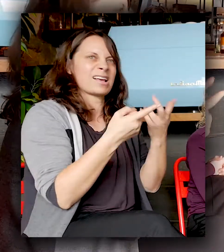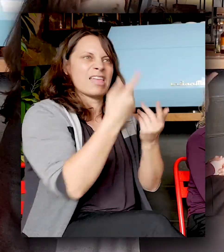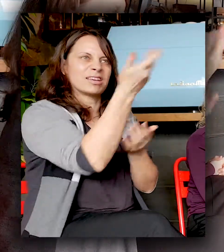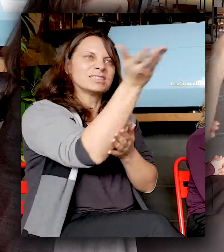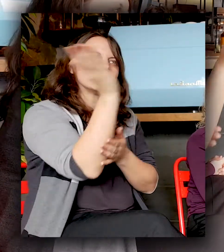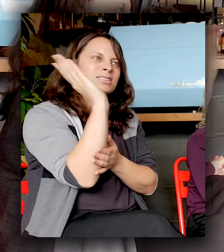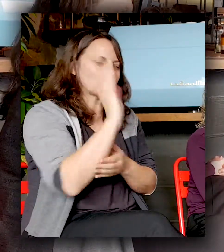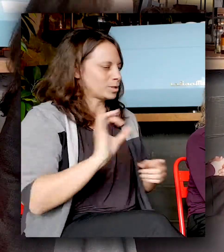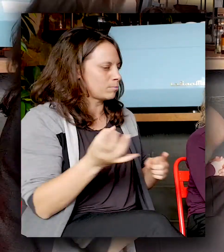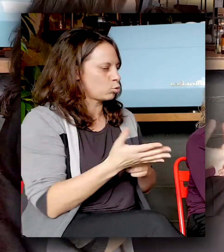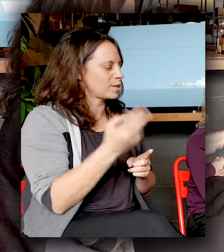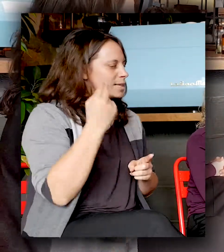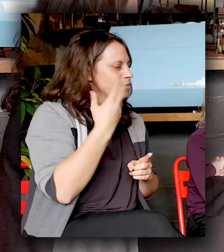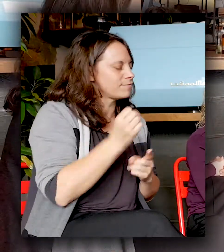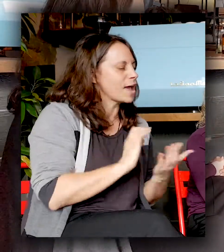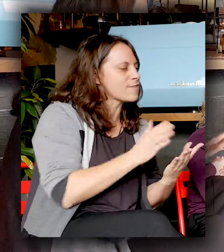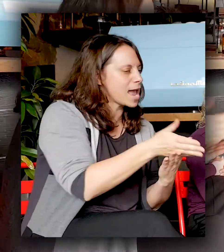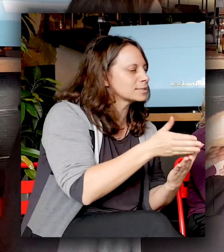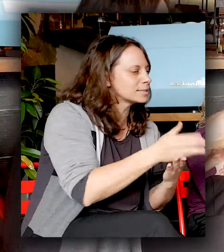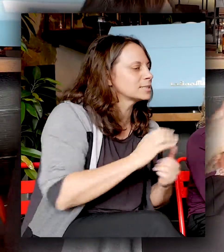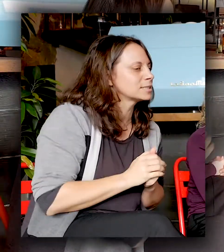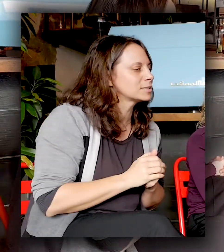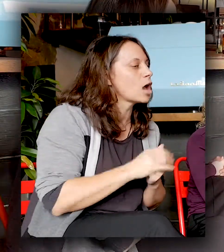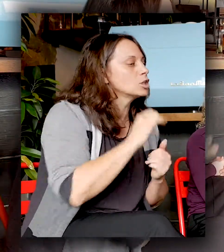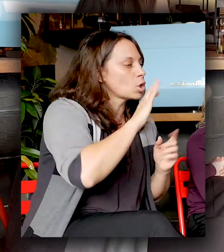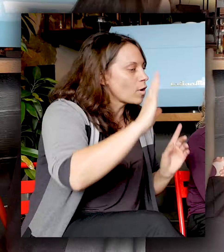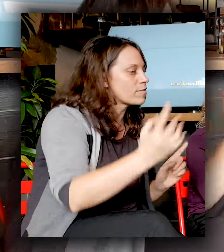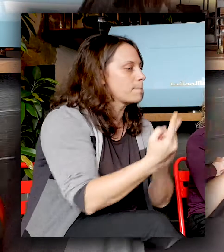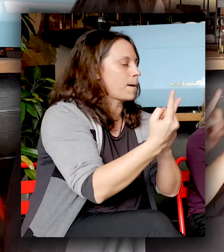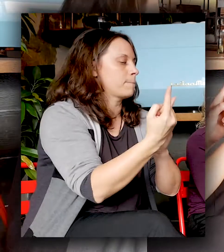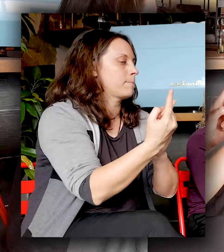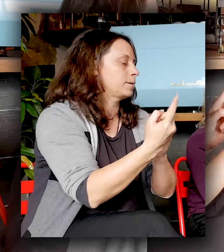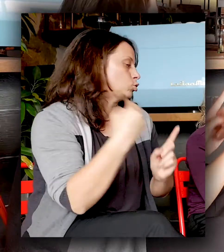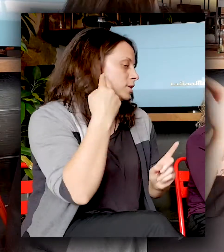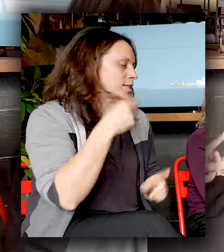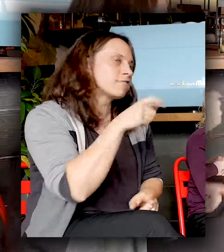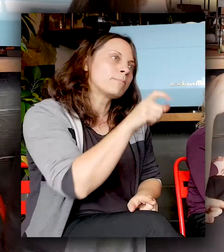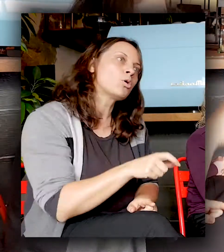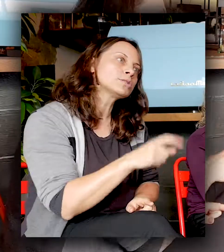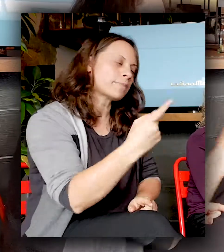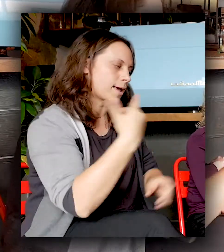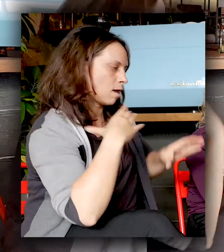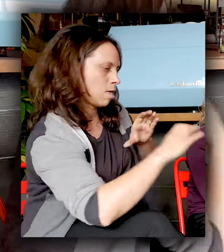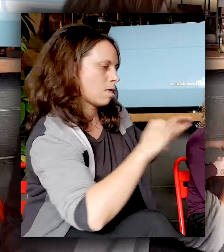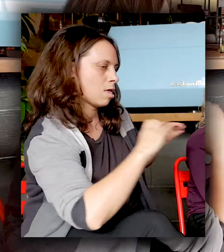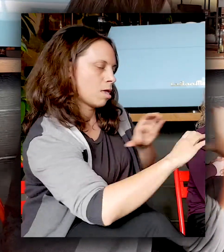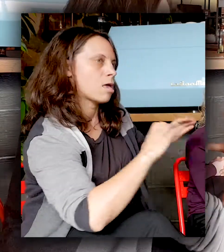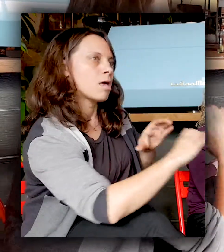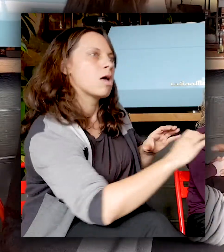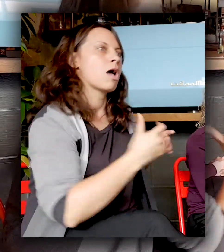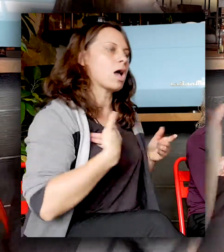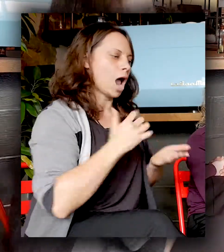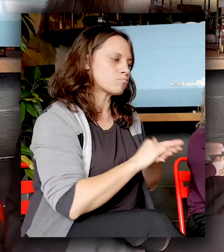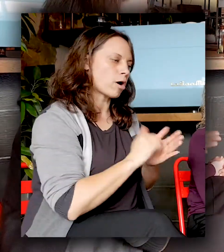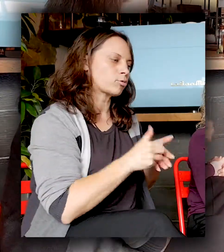access and it'll be great if the people that they meet along the journey know how to communicate with them in an appropriate way. Yeah, absolutely.